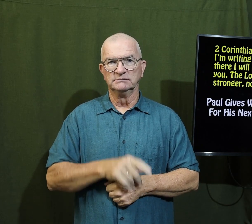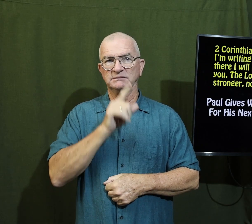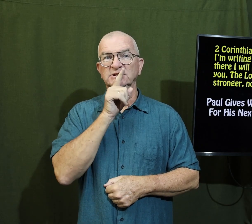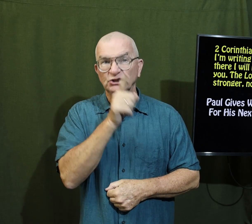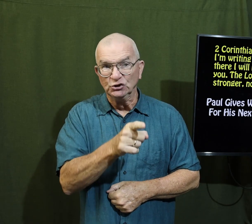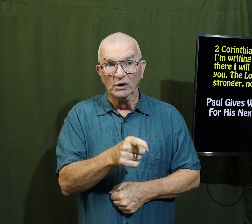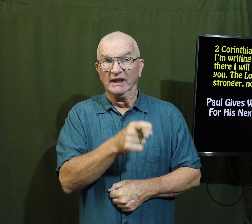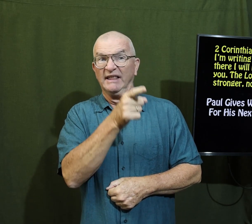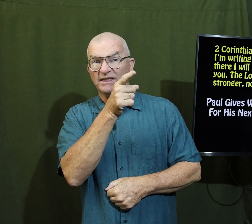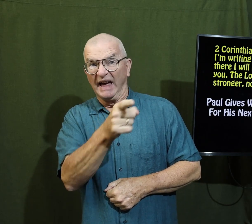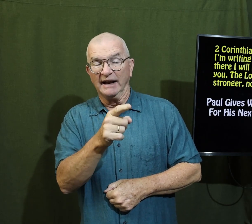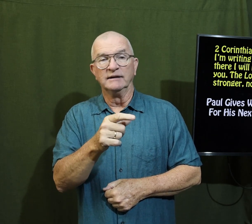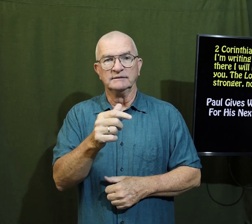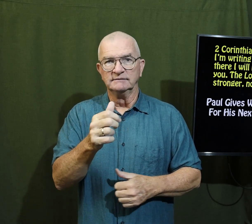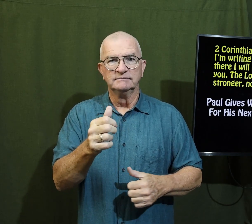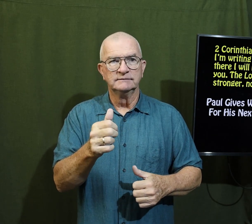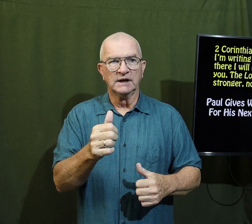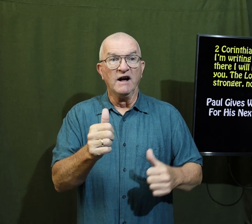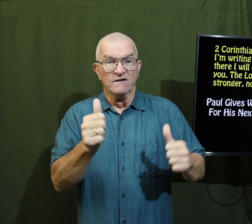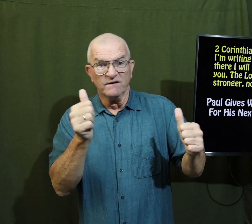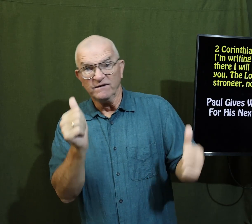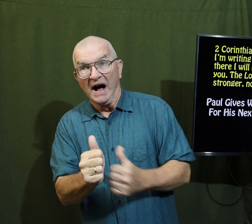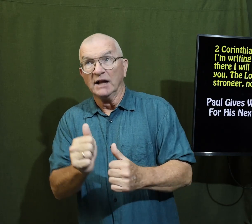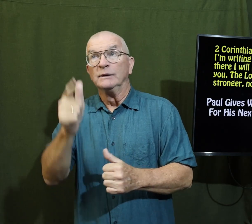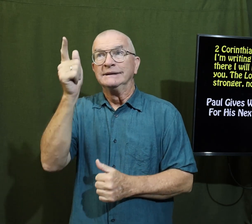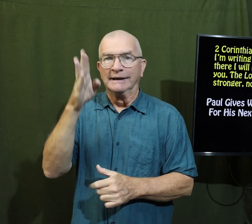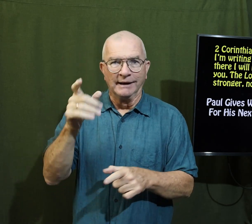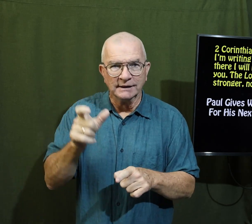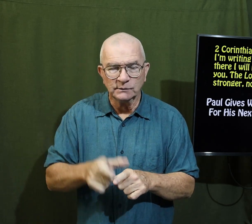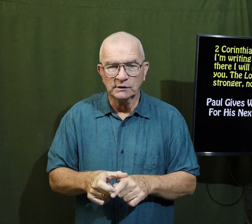the church making sure they followed God's word